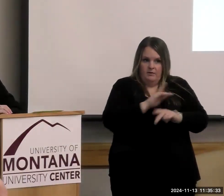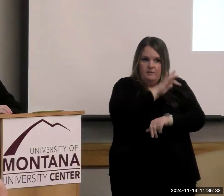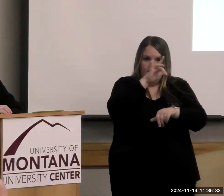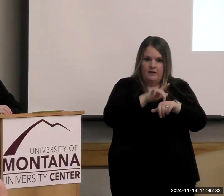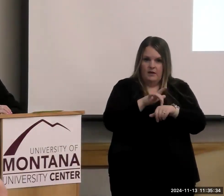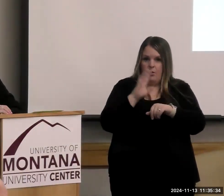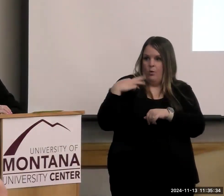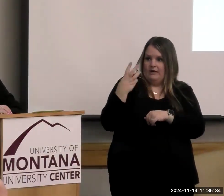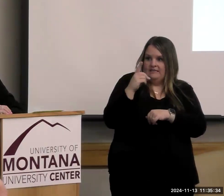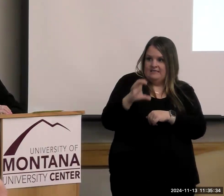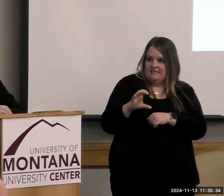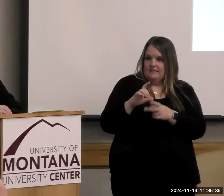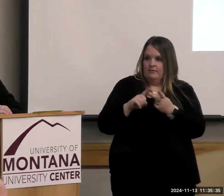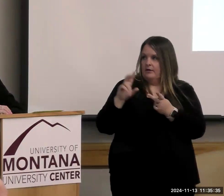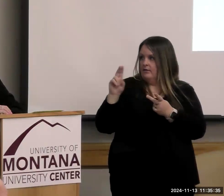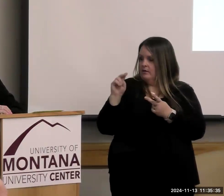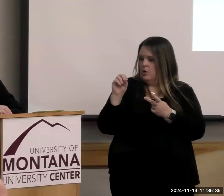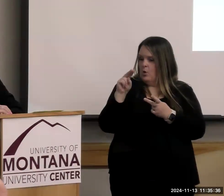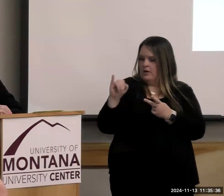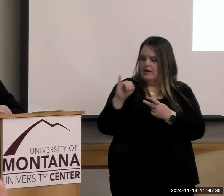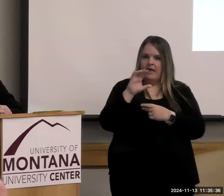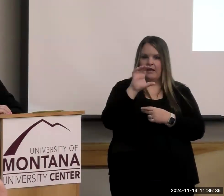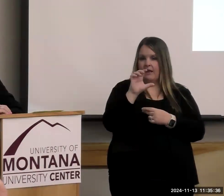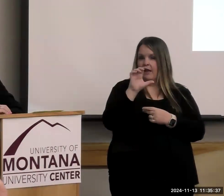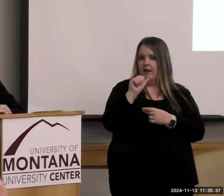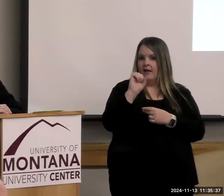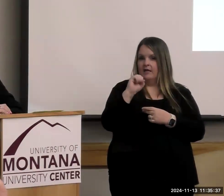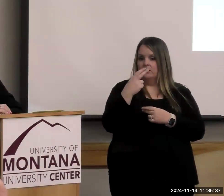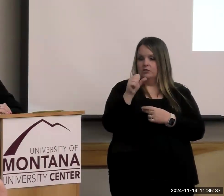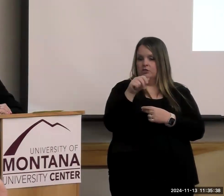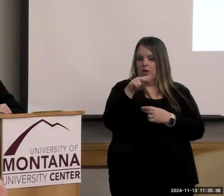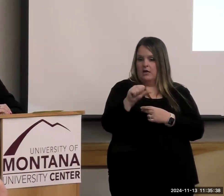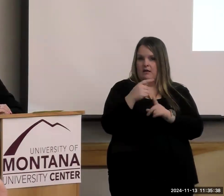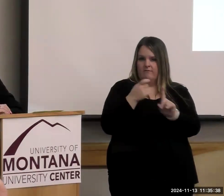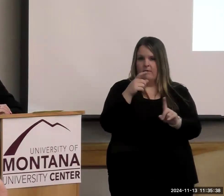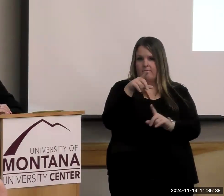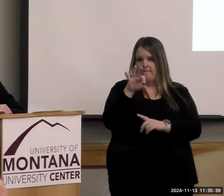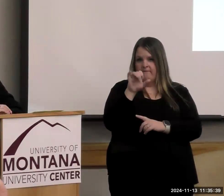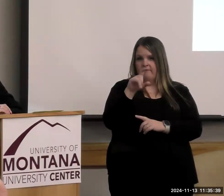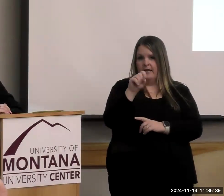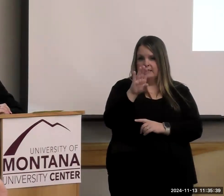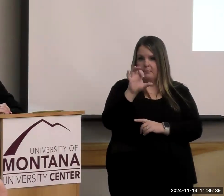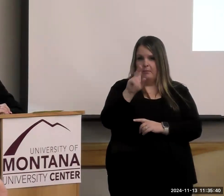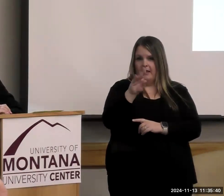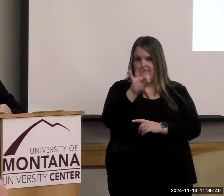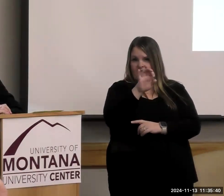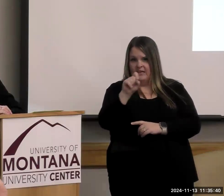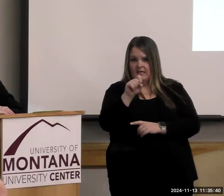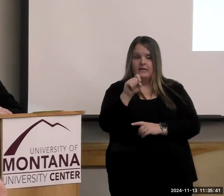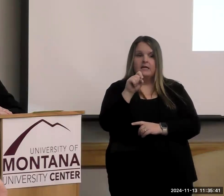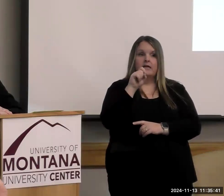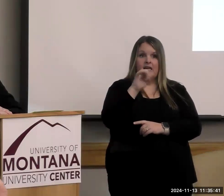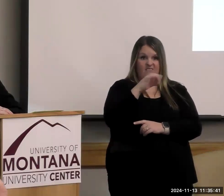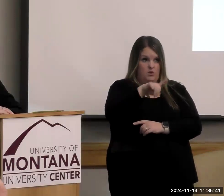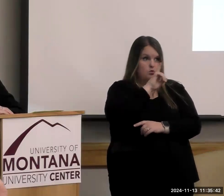Noni and Kishana from Fast Black Feet, and if you are on Instagram, I want you all to know